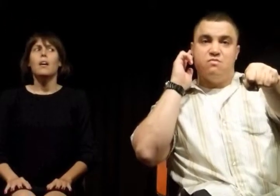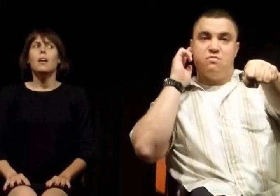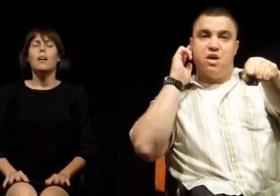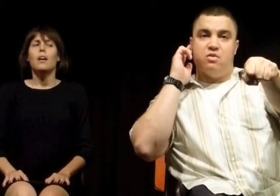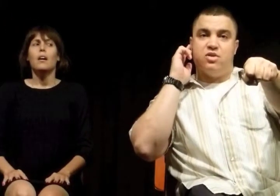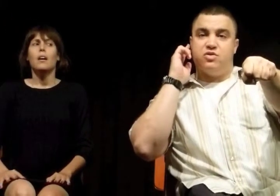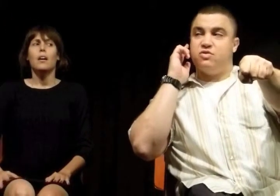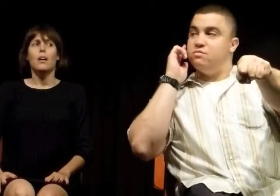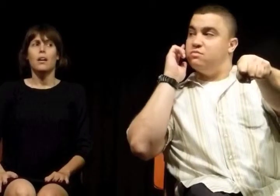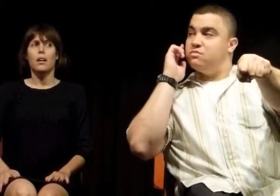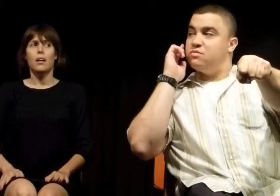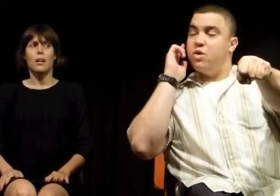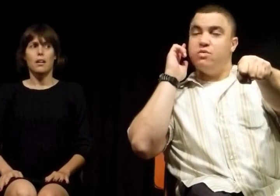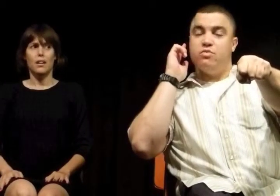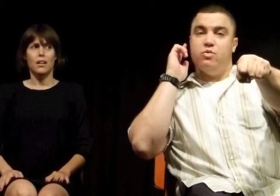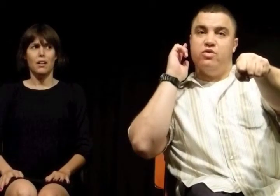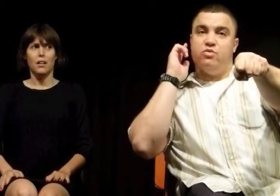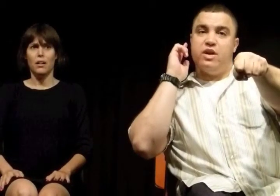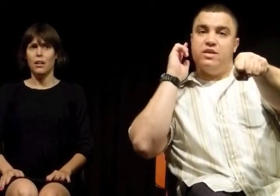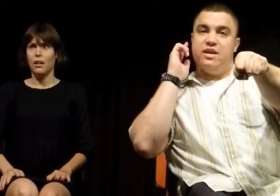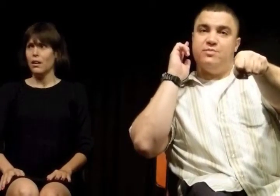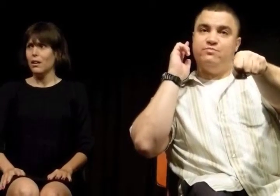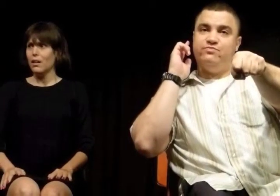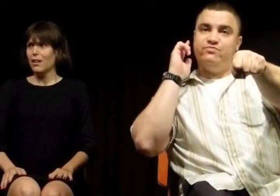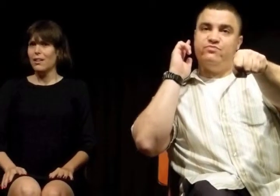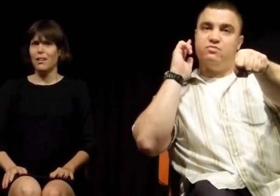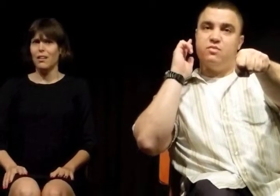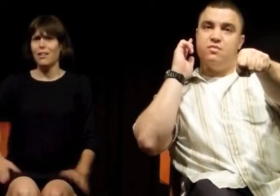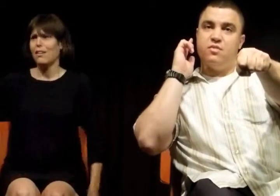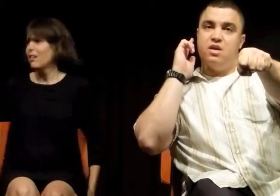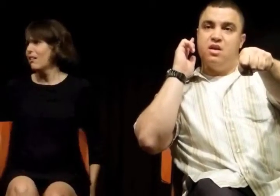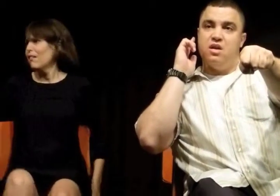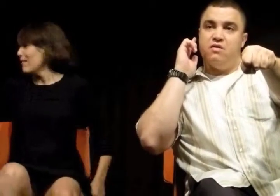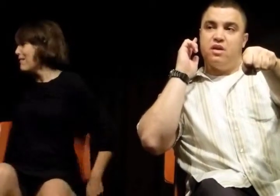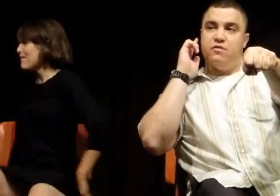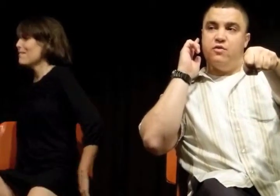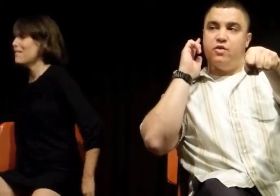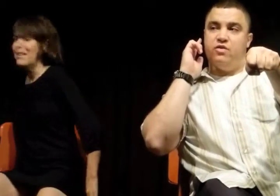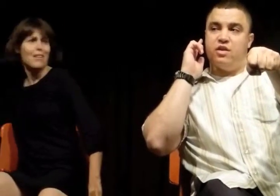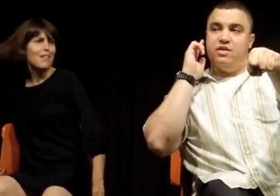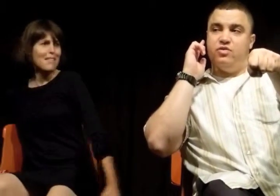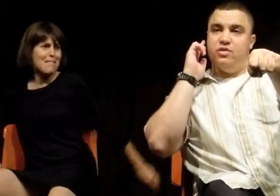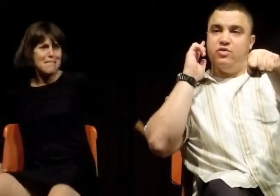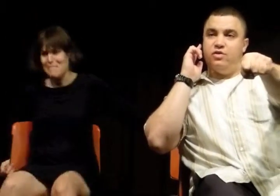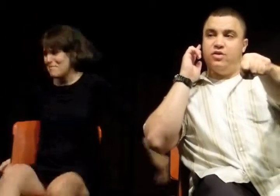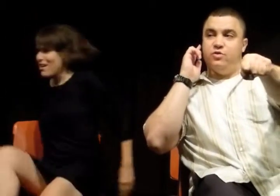No, we're just going through the woods right now. I've got a few friends I can introduce her to.